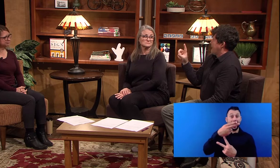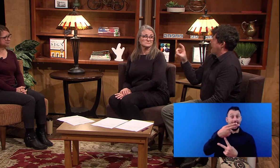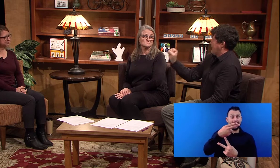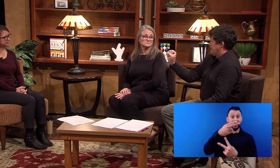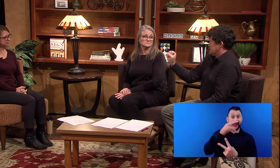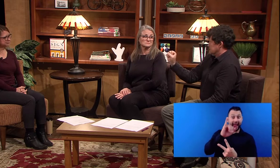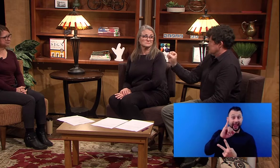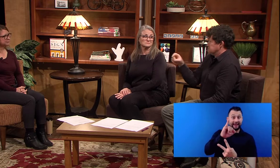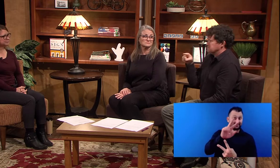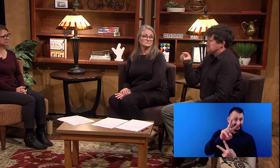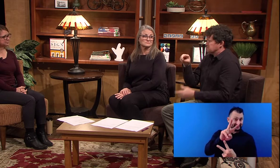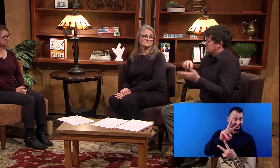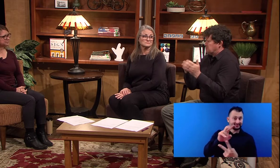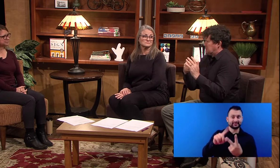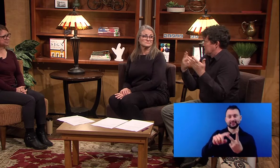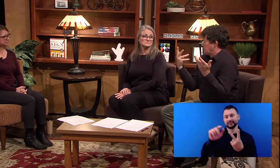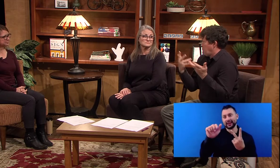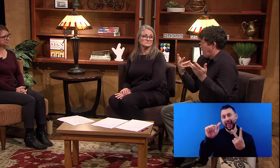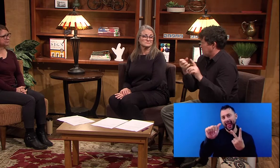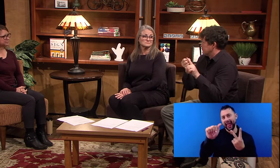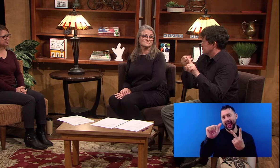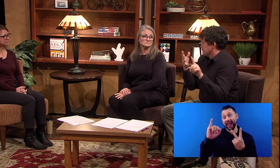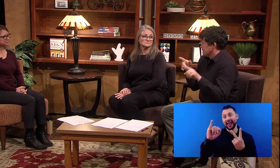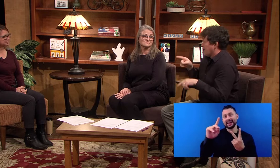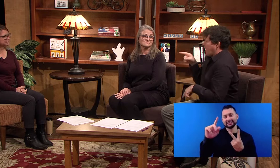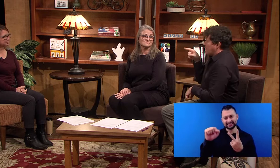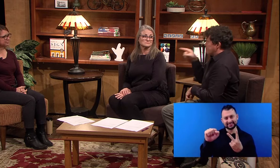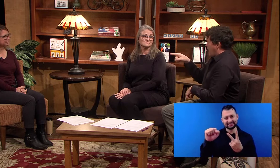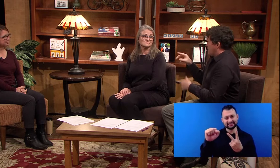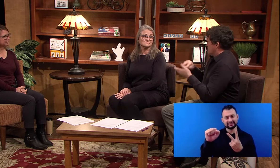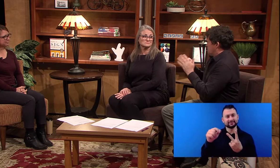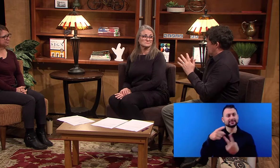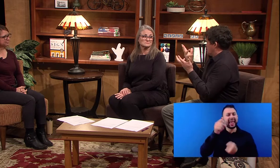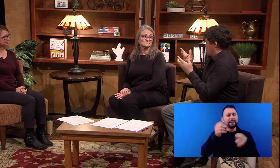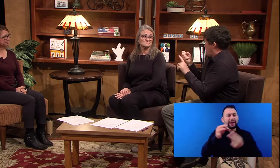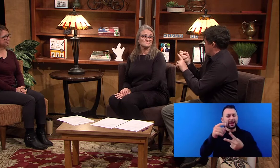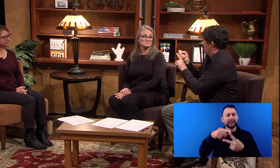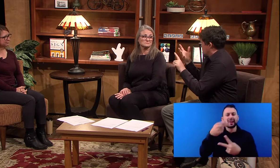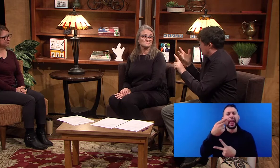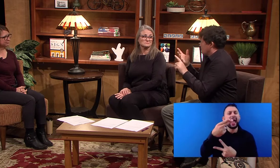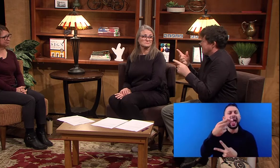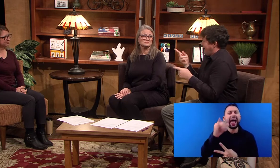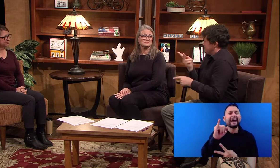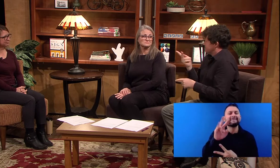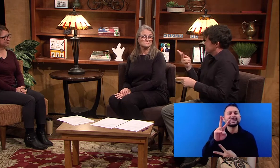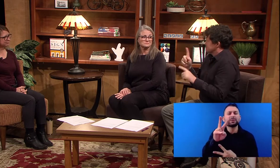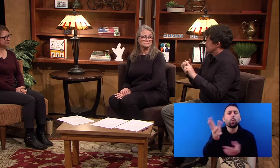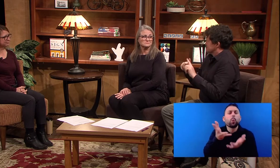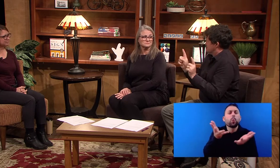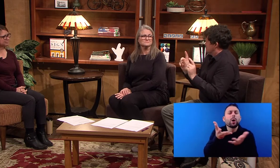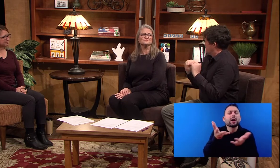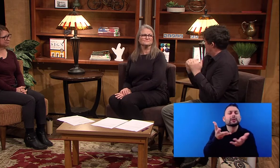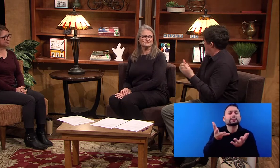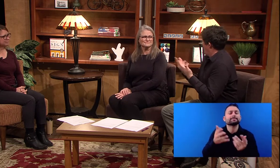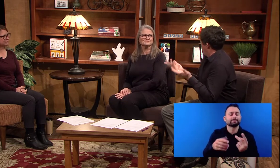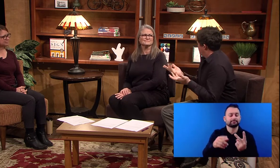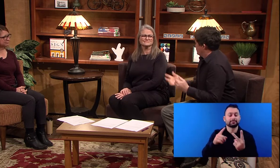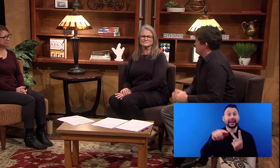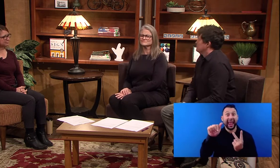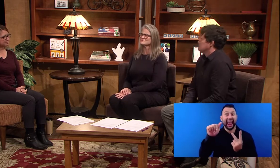HIV and AIDS. And so if you could expand on those and tell us what each of those mean and